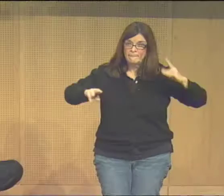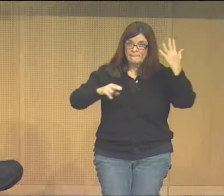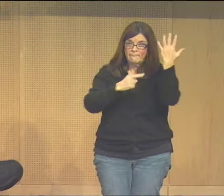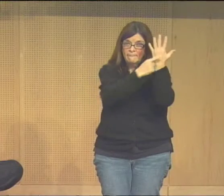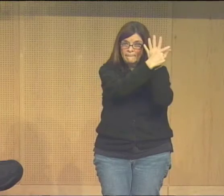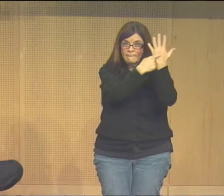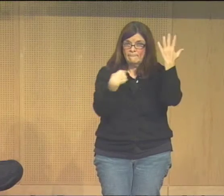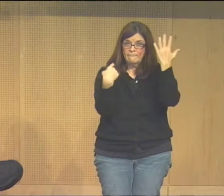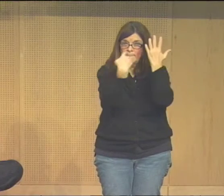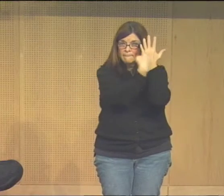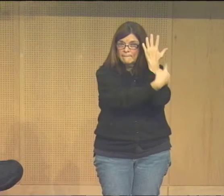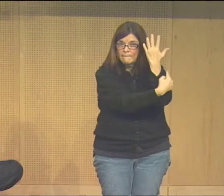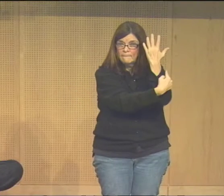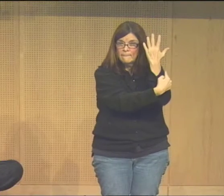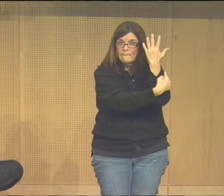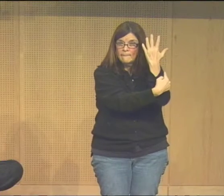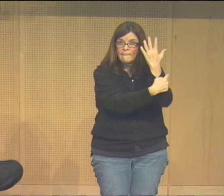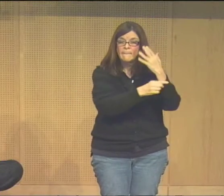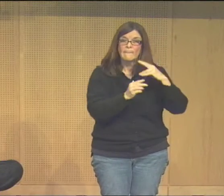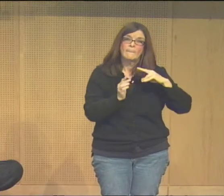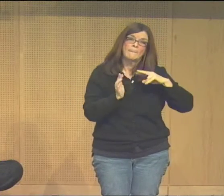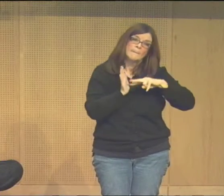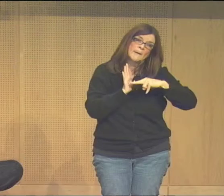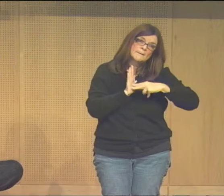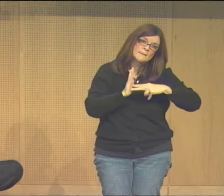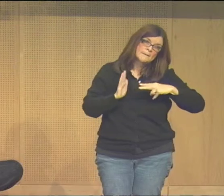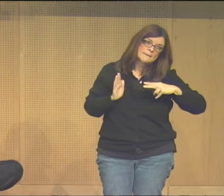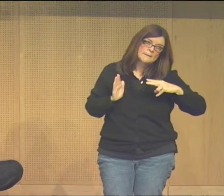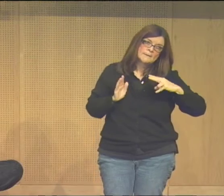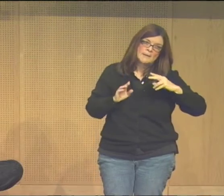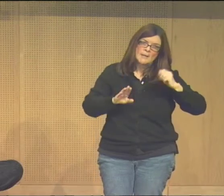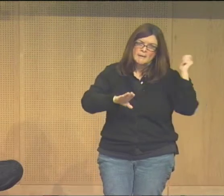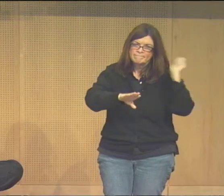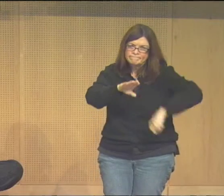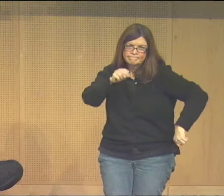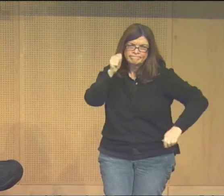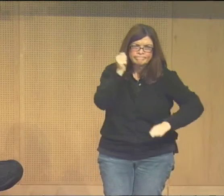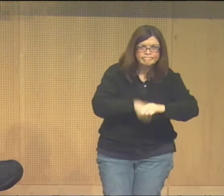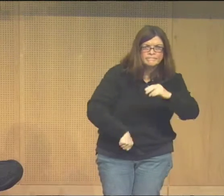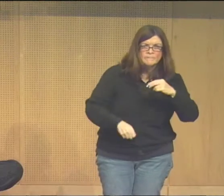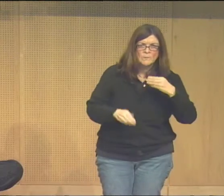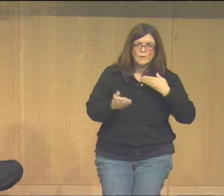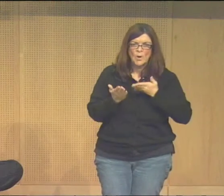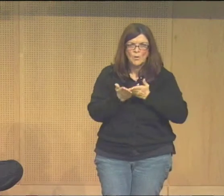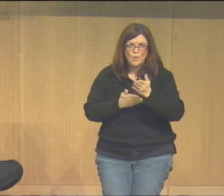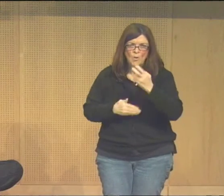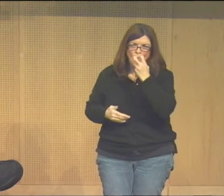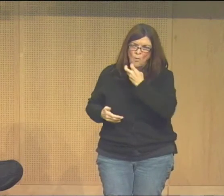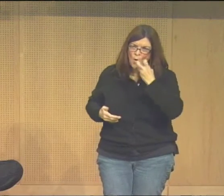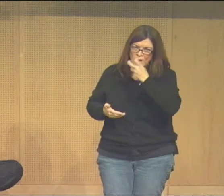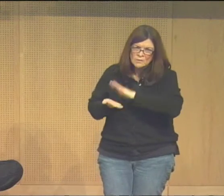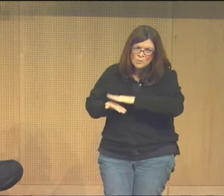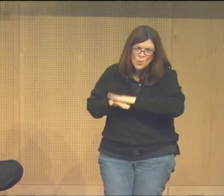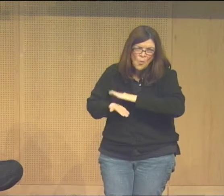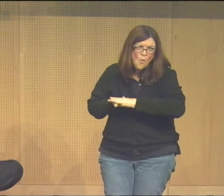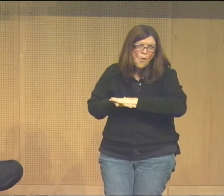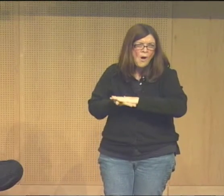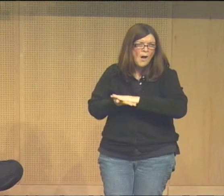hands with blue tape on them and that basically is showing the oppression of having to go through oral school and have your